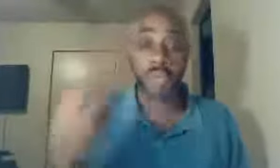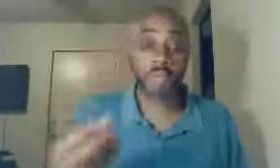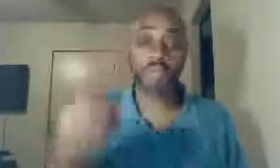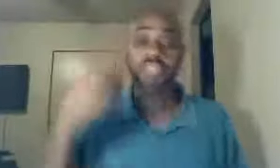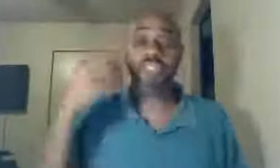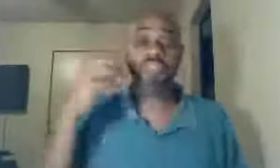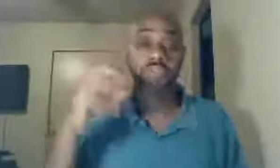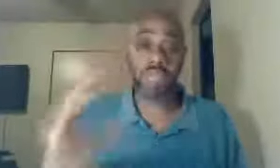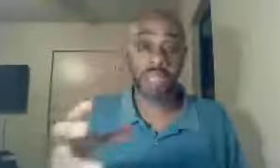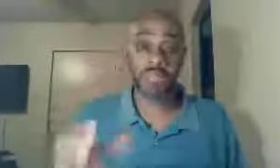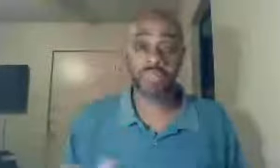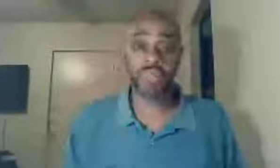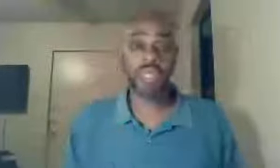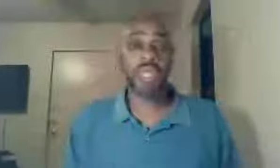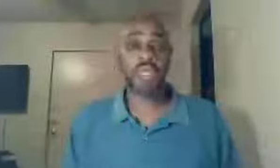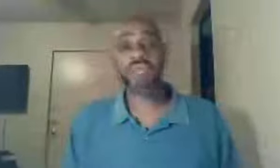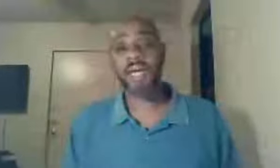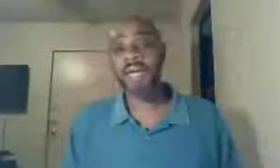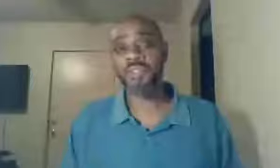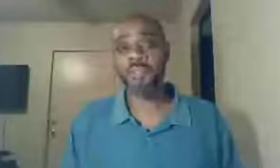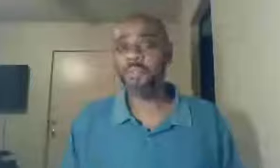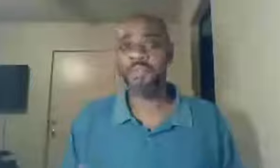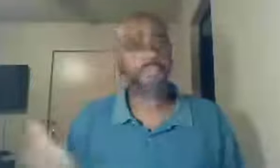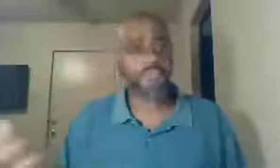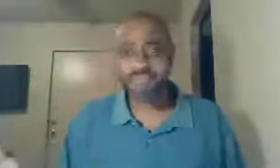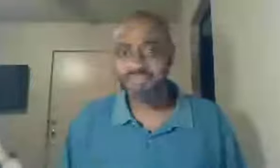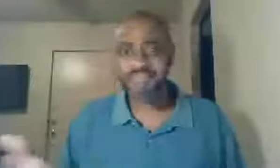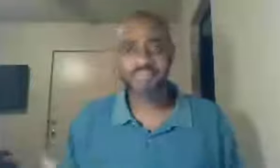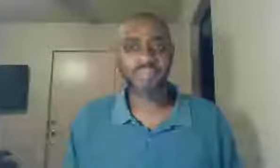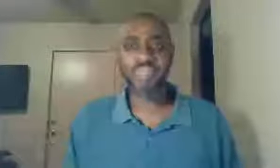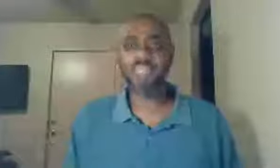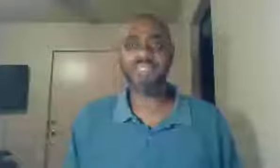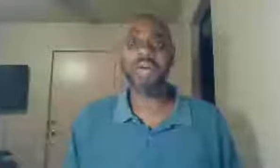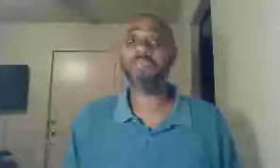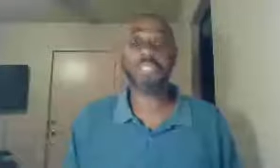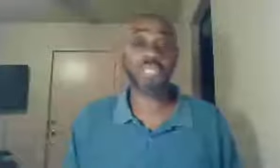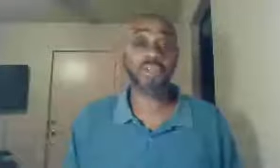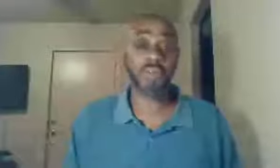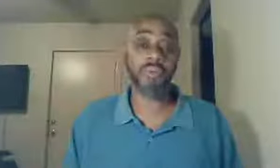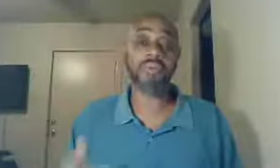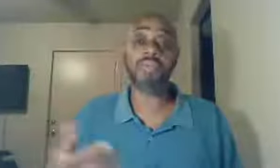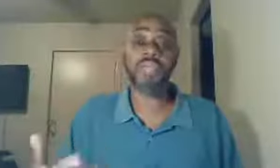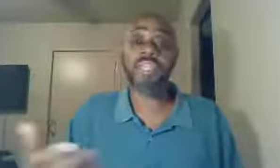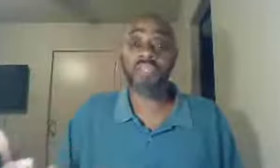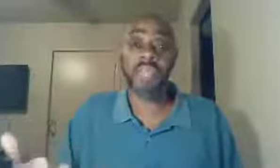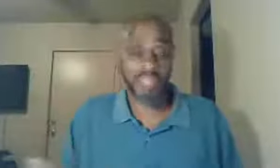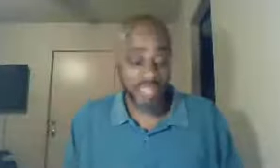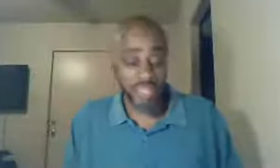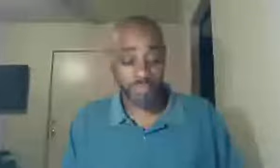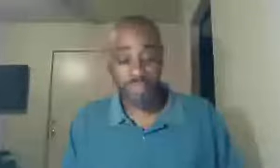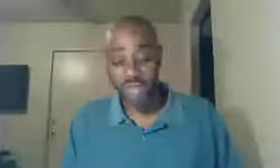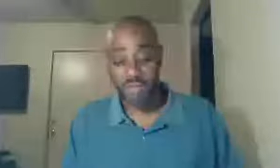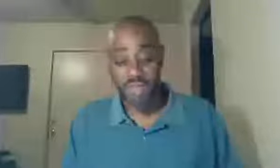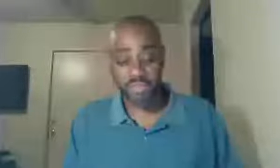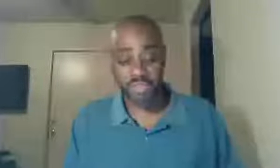preparation, to be able to edify God's people, he's not particularly going to remember, especially if he has a sizable congregation,